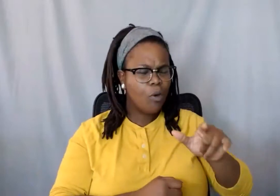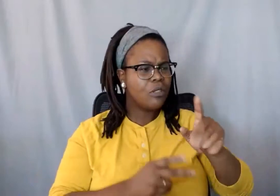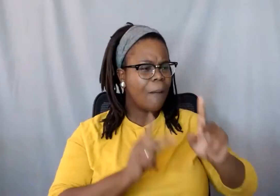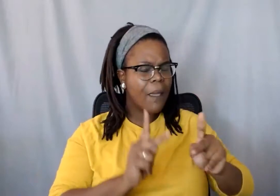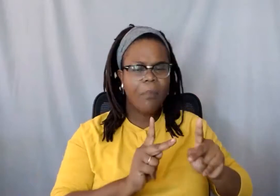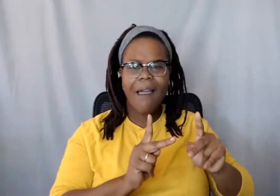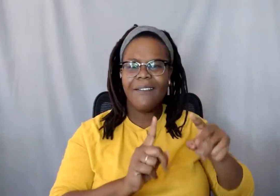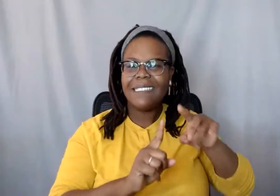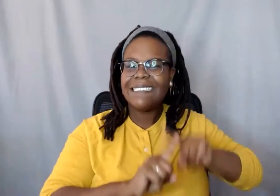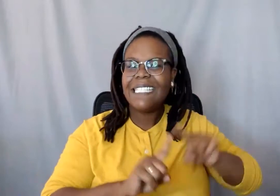something I consider diversity.